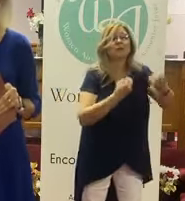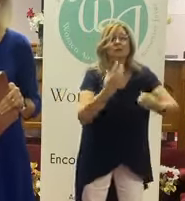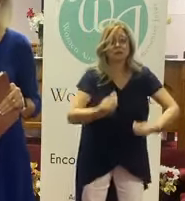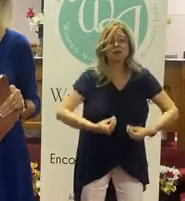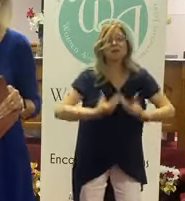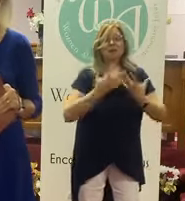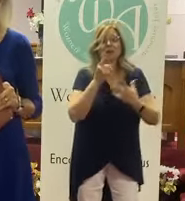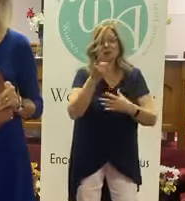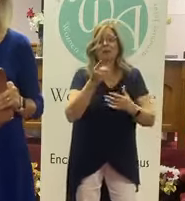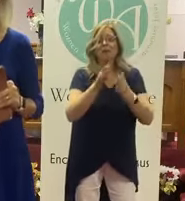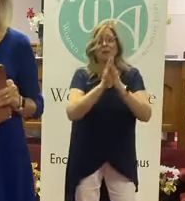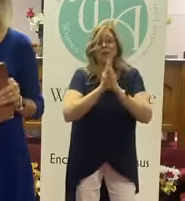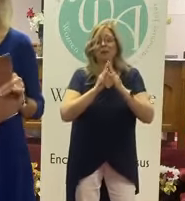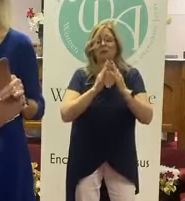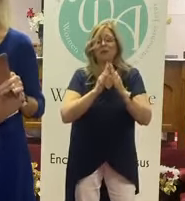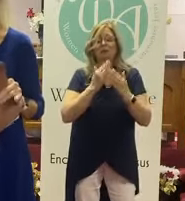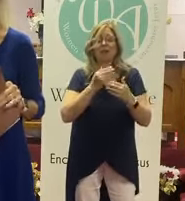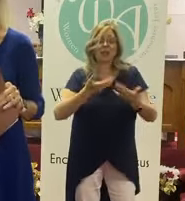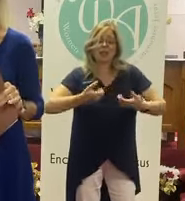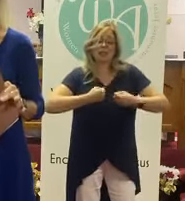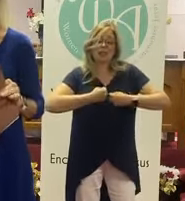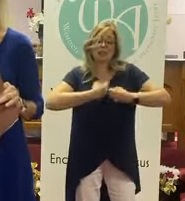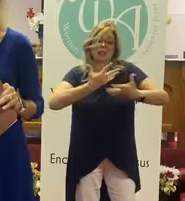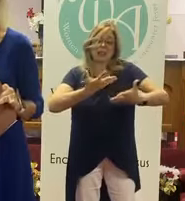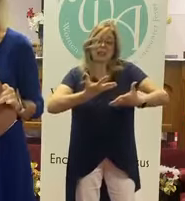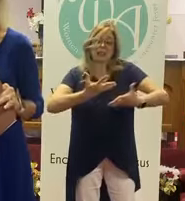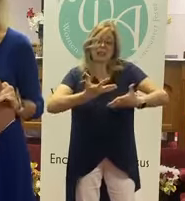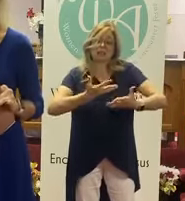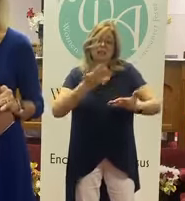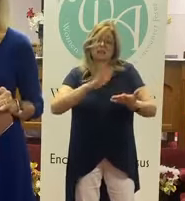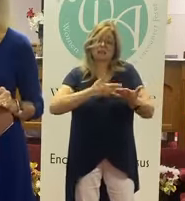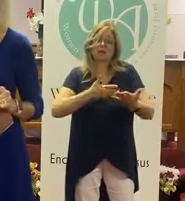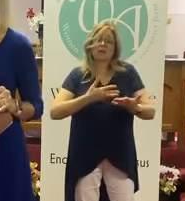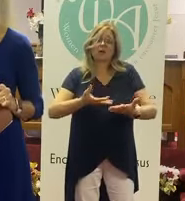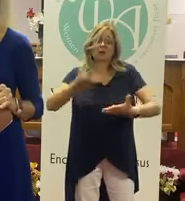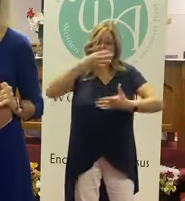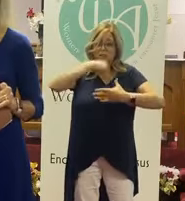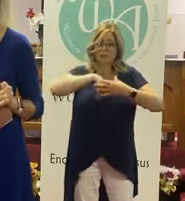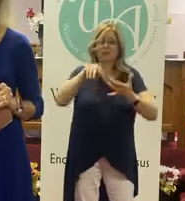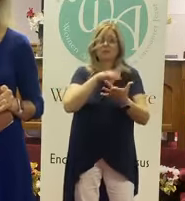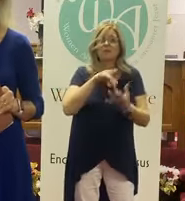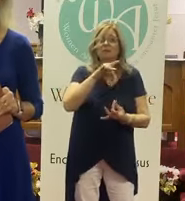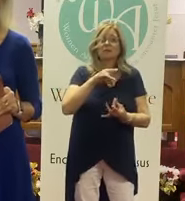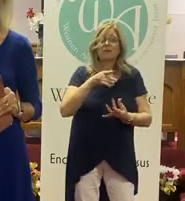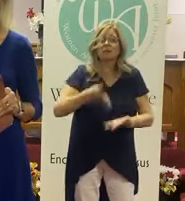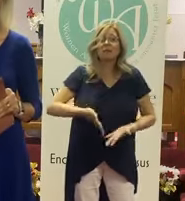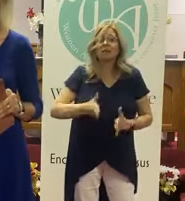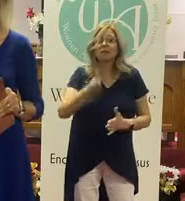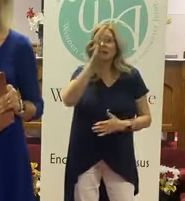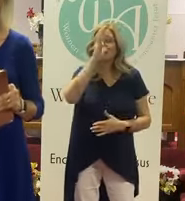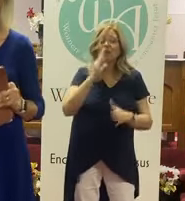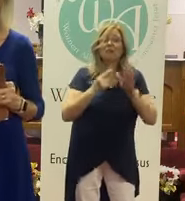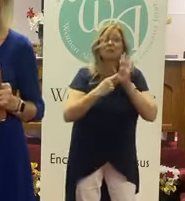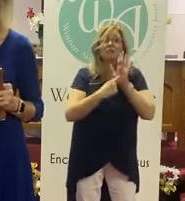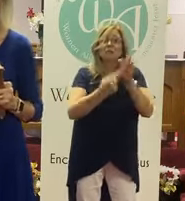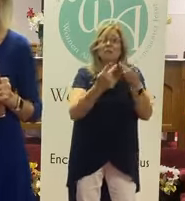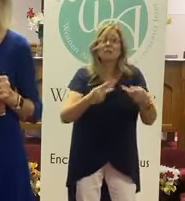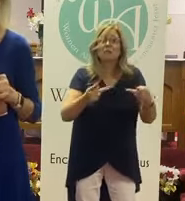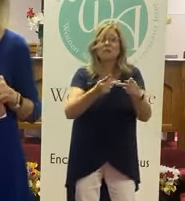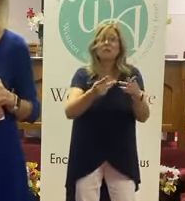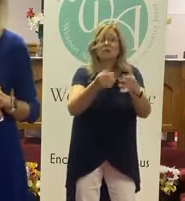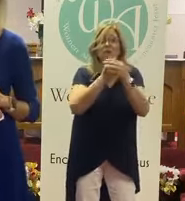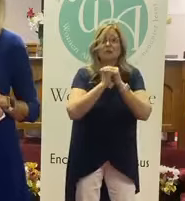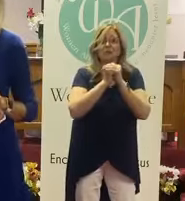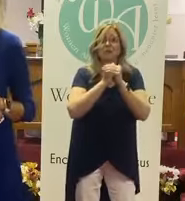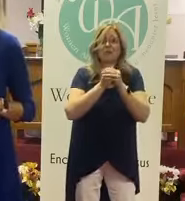then we're going to go into a time of prayer. Just let this see deep in your spirit. And allow God to take you back into that place of worship.